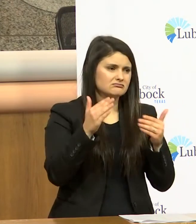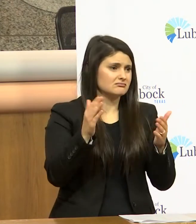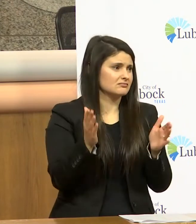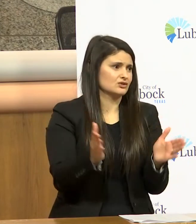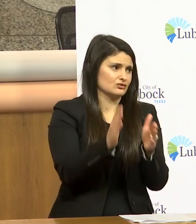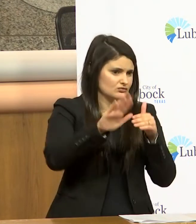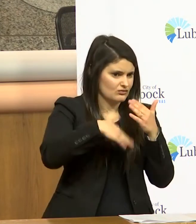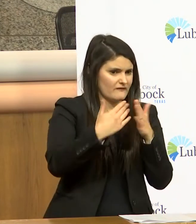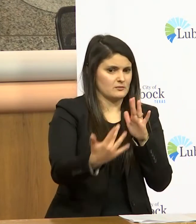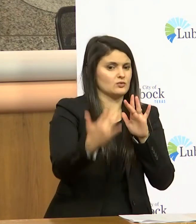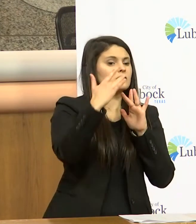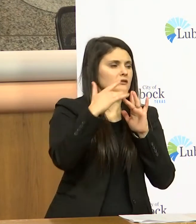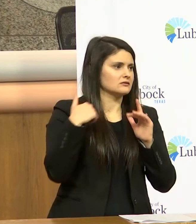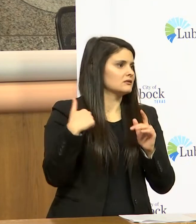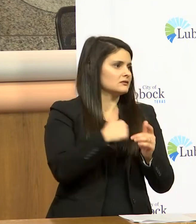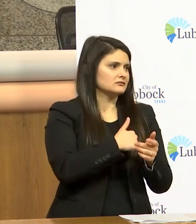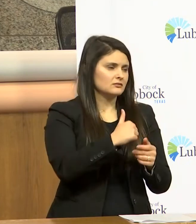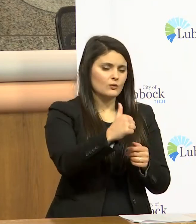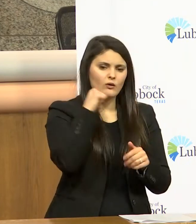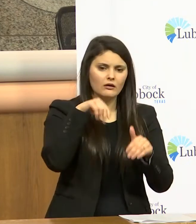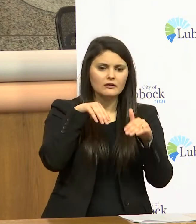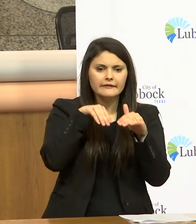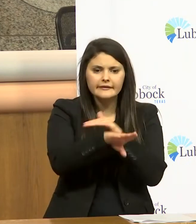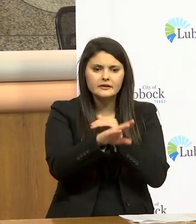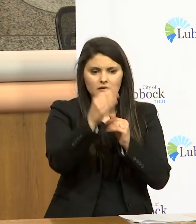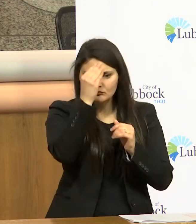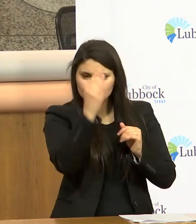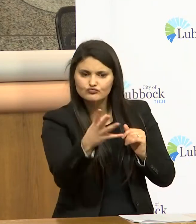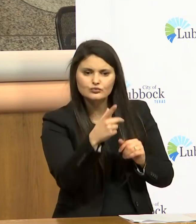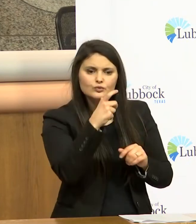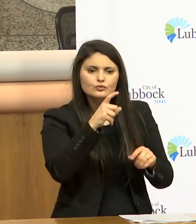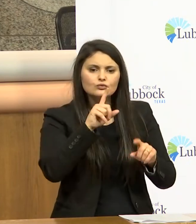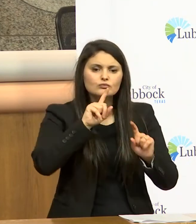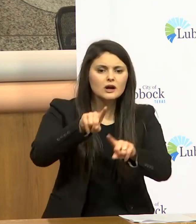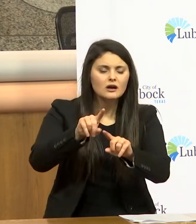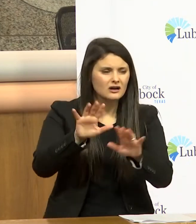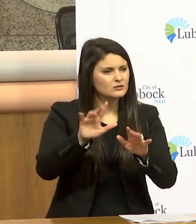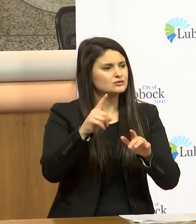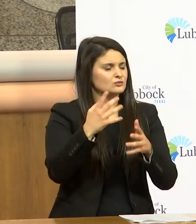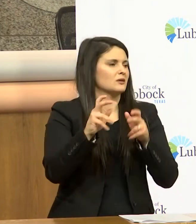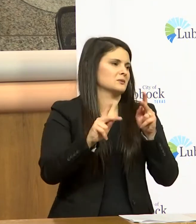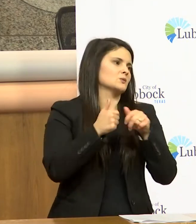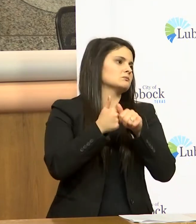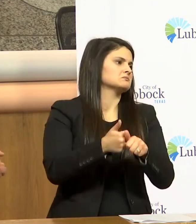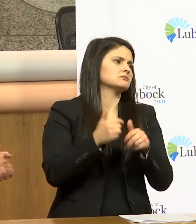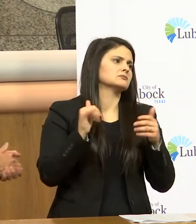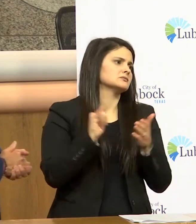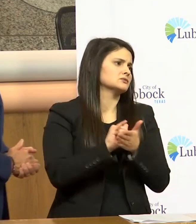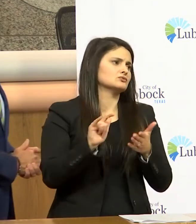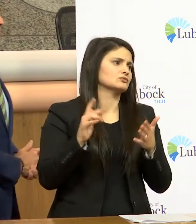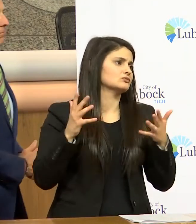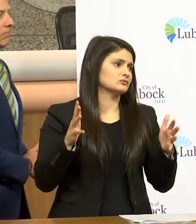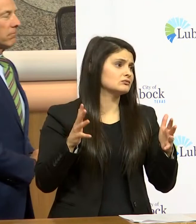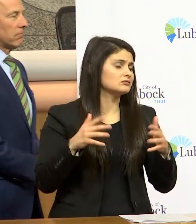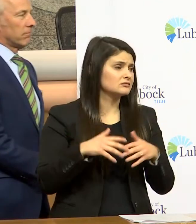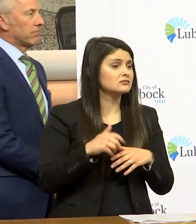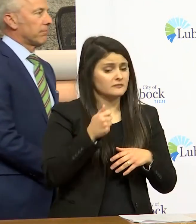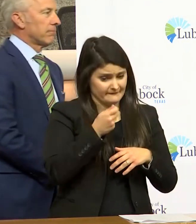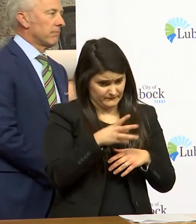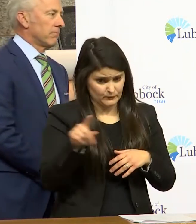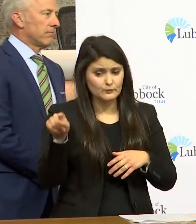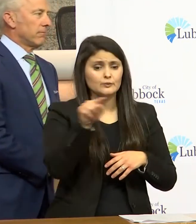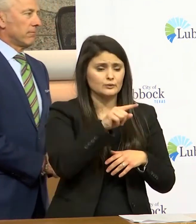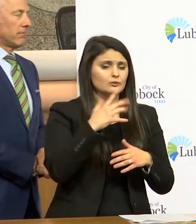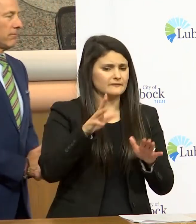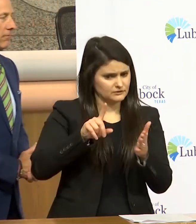to contact us we're not going to go in and put that information out we just want compliance that's all it's about we've had a few of those